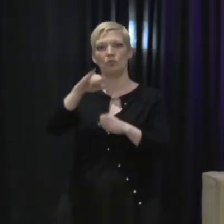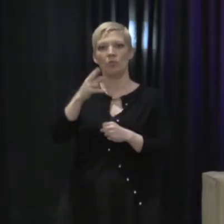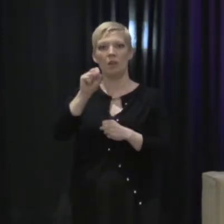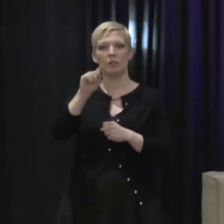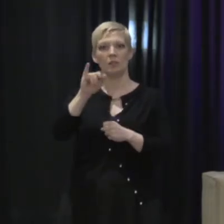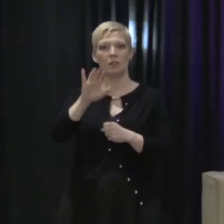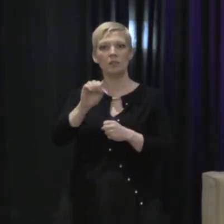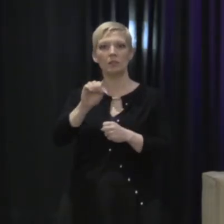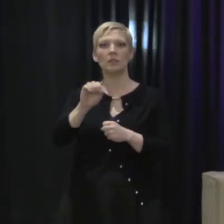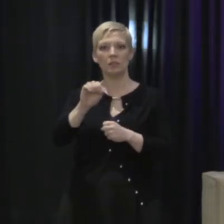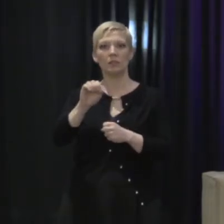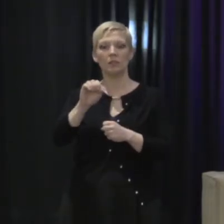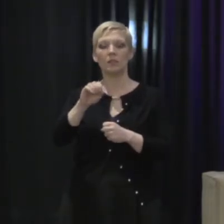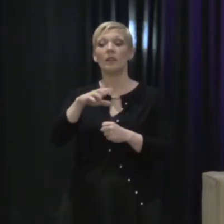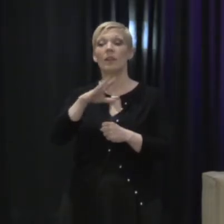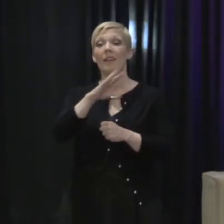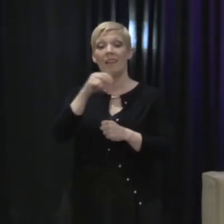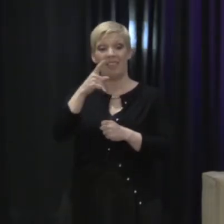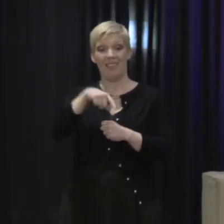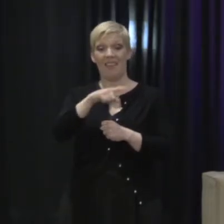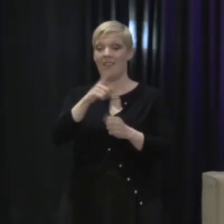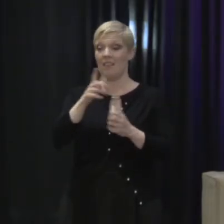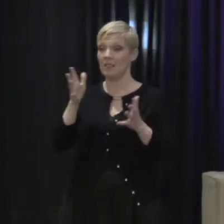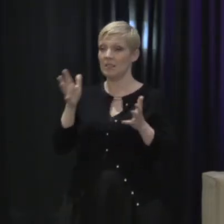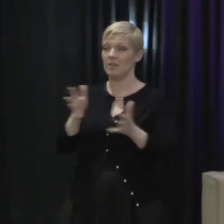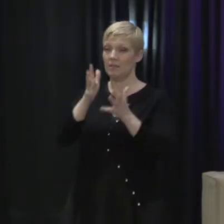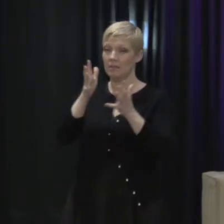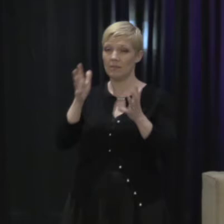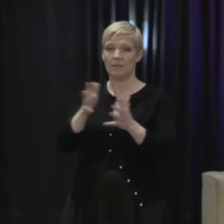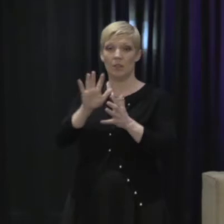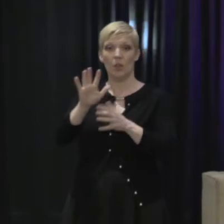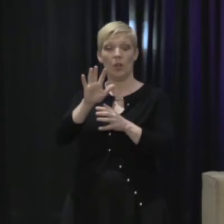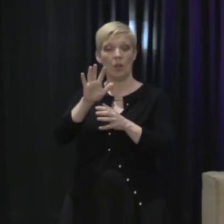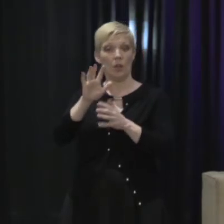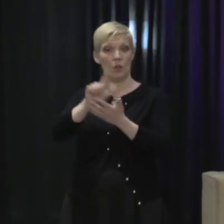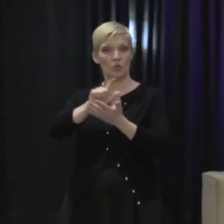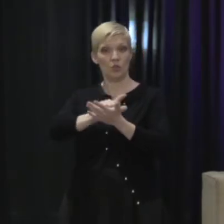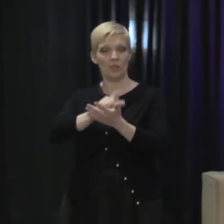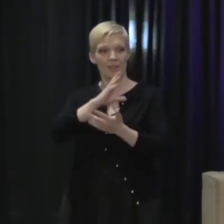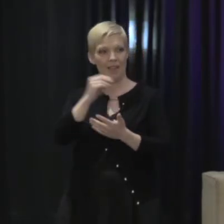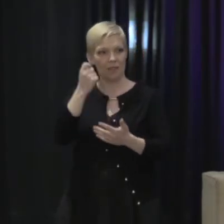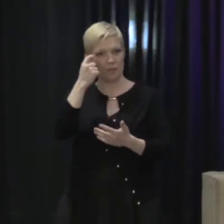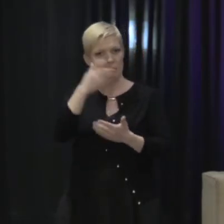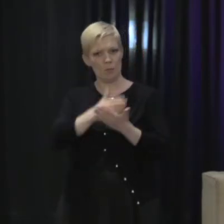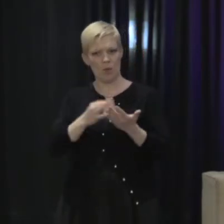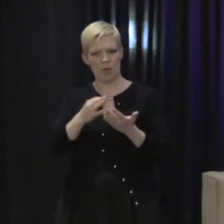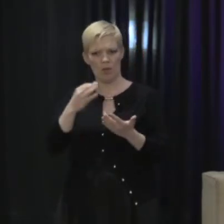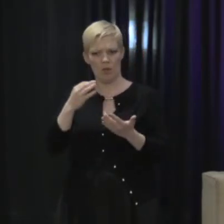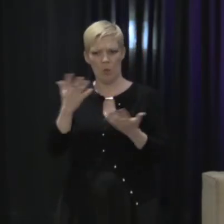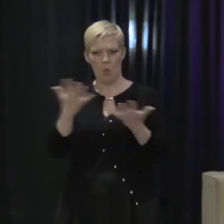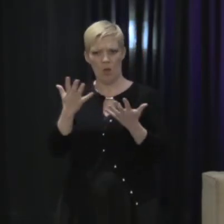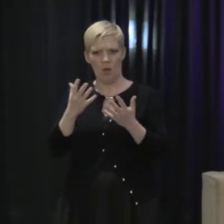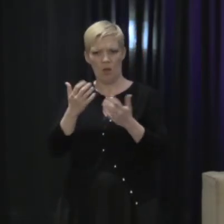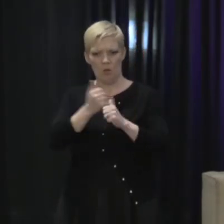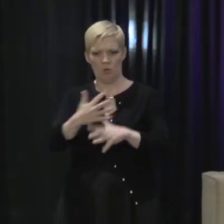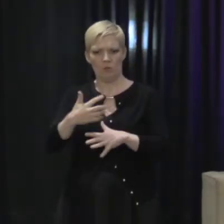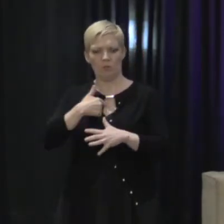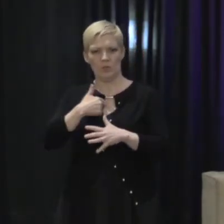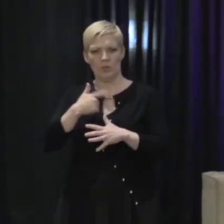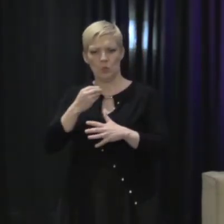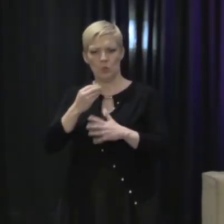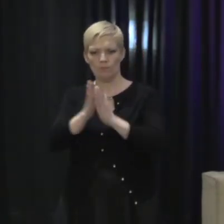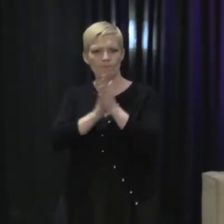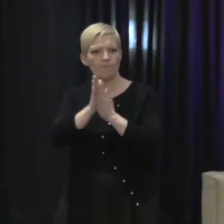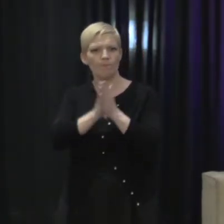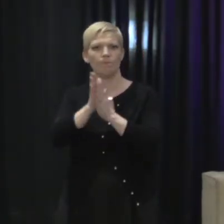they persisted. And they pushed their lawyers. And this is important. This is part for me of what drives me to go to work every day